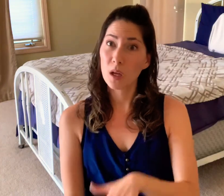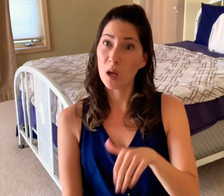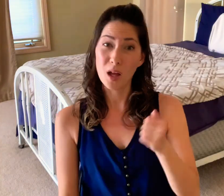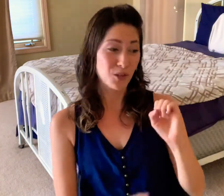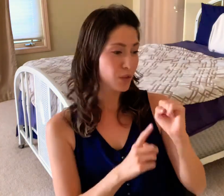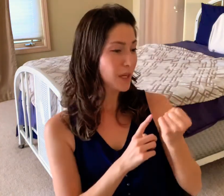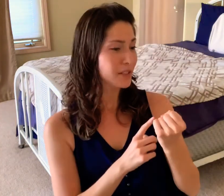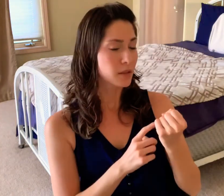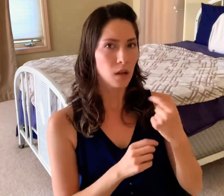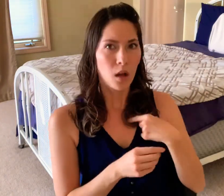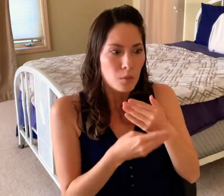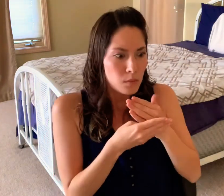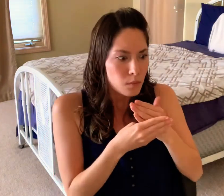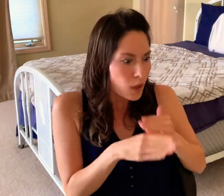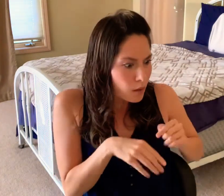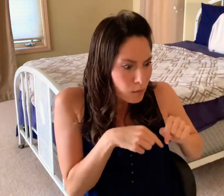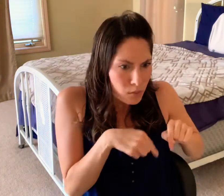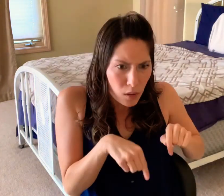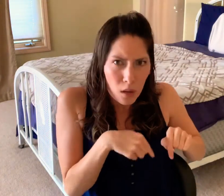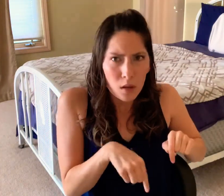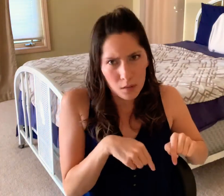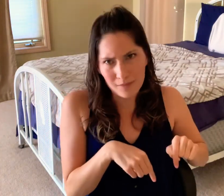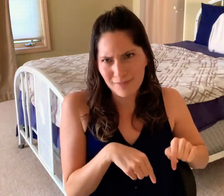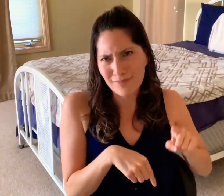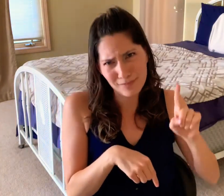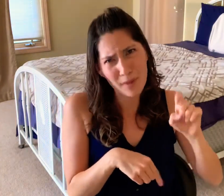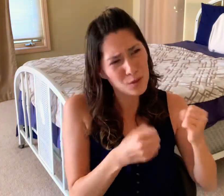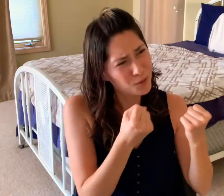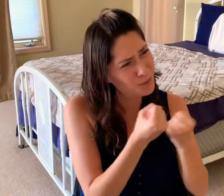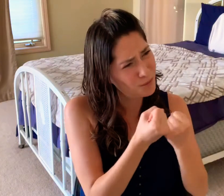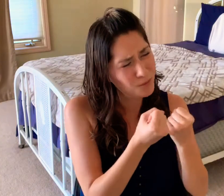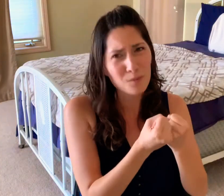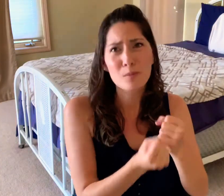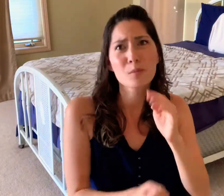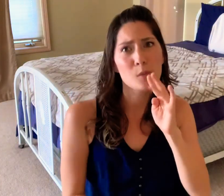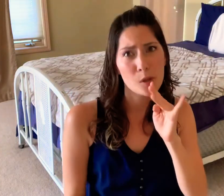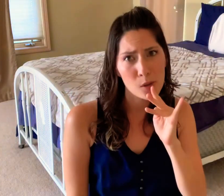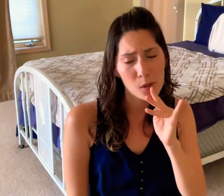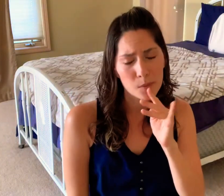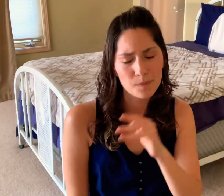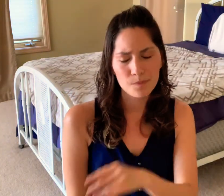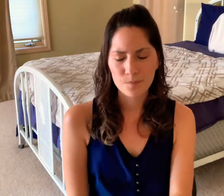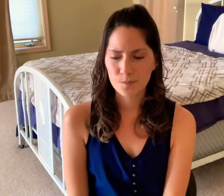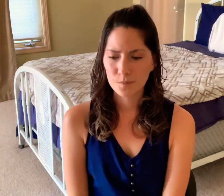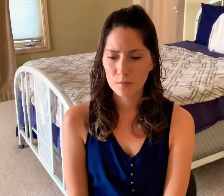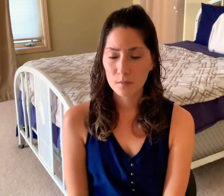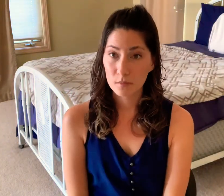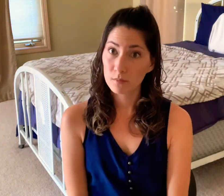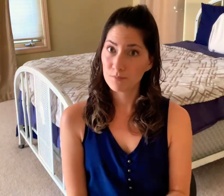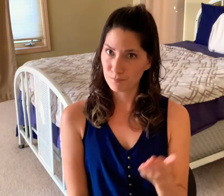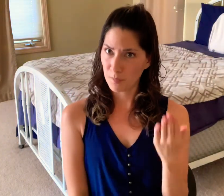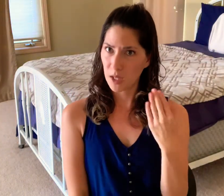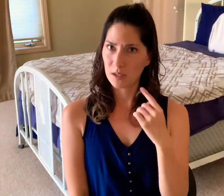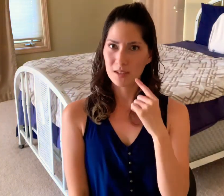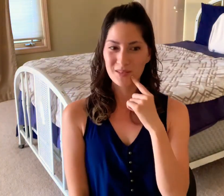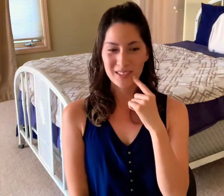I've been in situations where I was silent and anxious when I should have spoken up